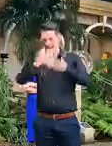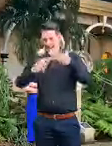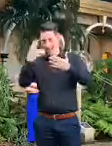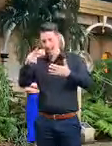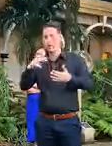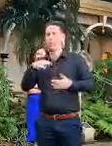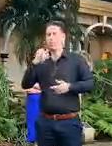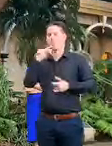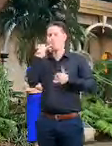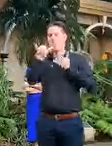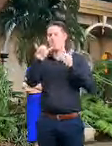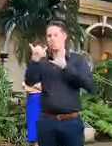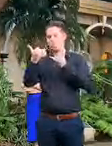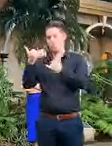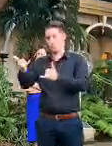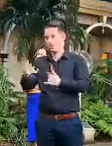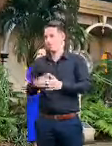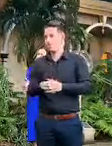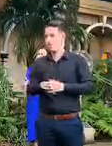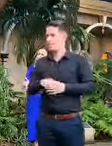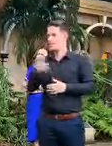we'll be contacting people as well